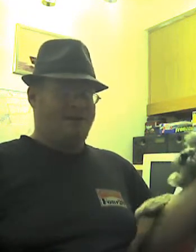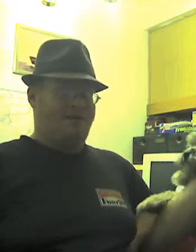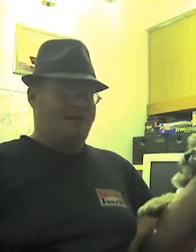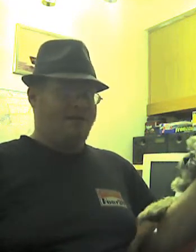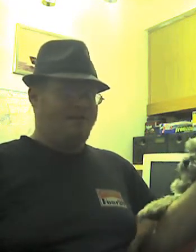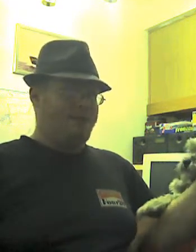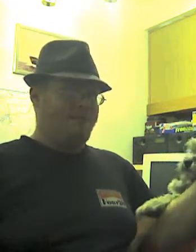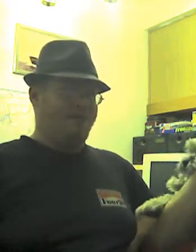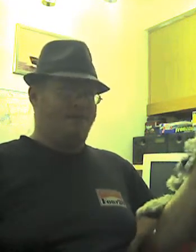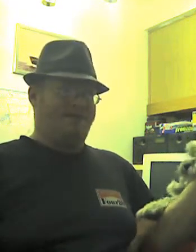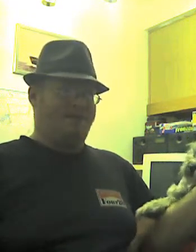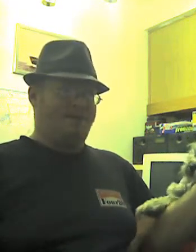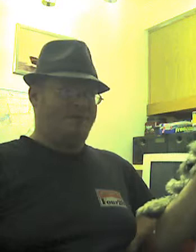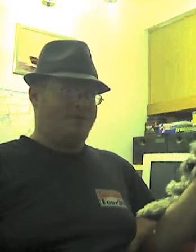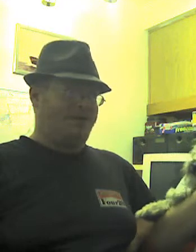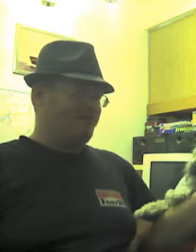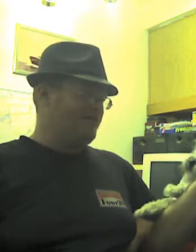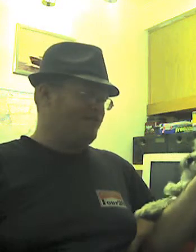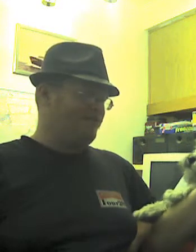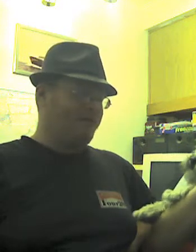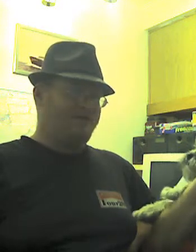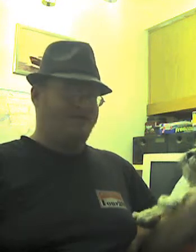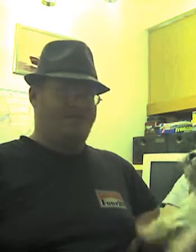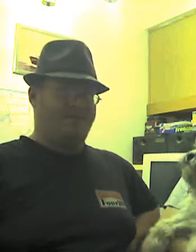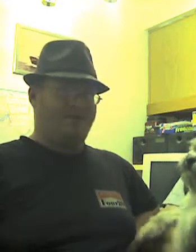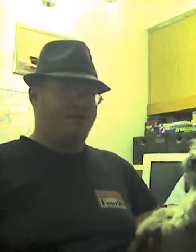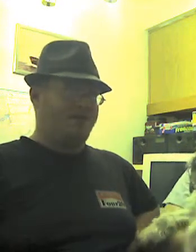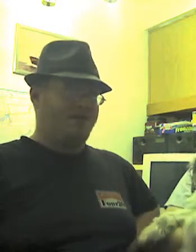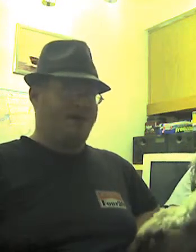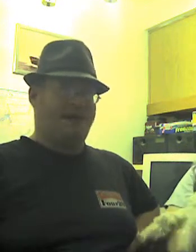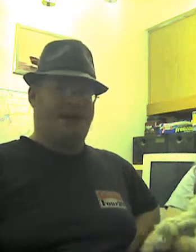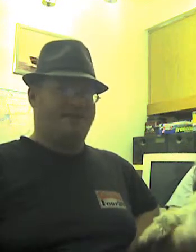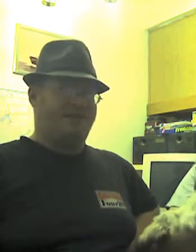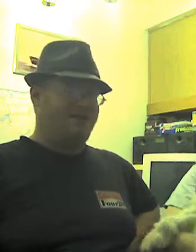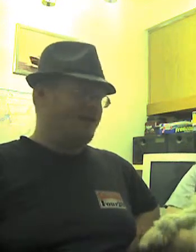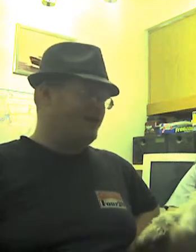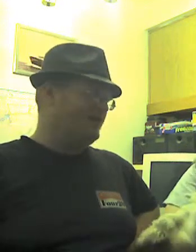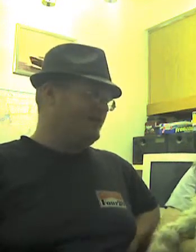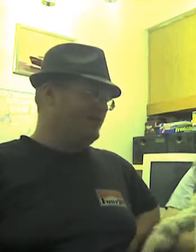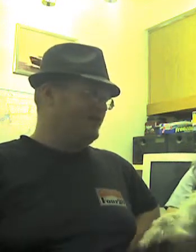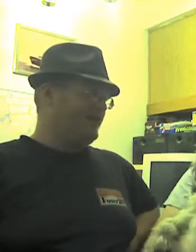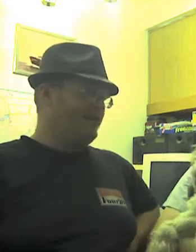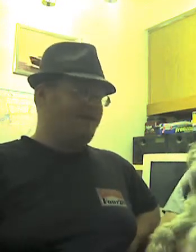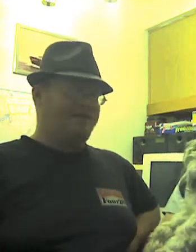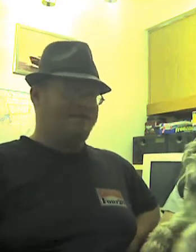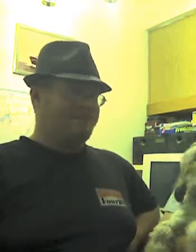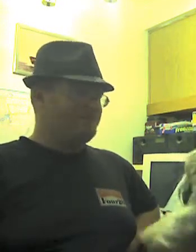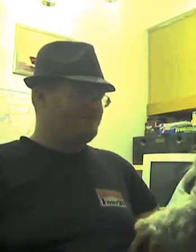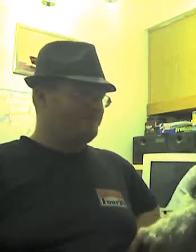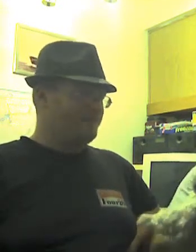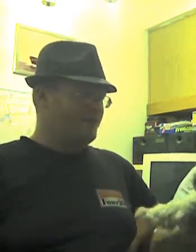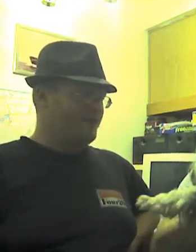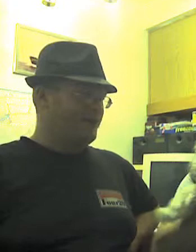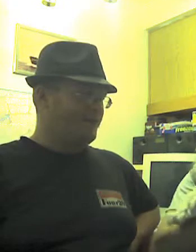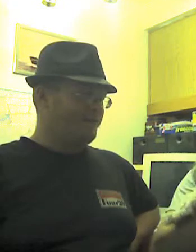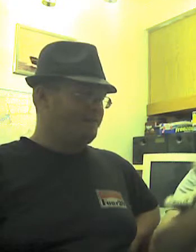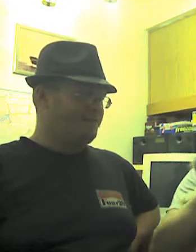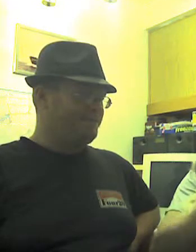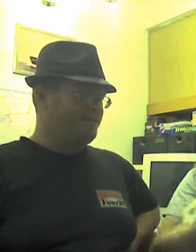read all of them. I might read some of the more interesting ones or skim through them. I can't tell you yet. Depends on what they say, too. I'll give Erin